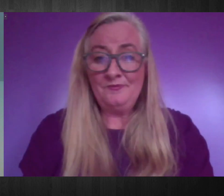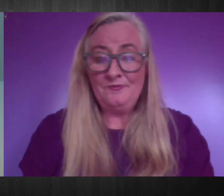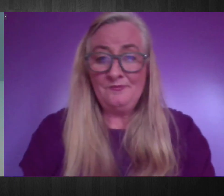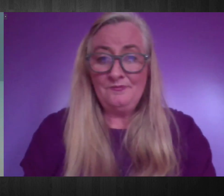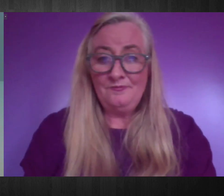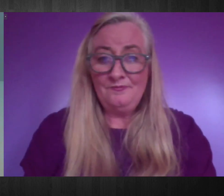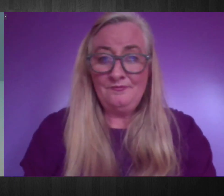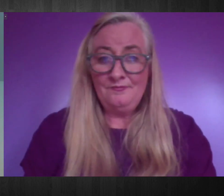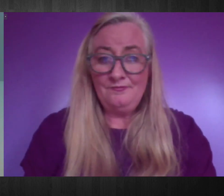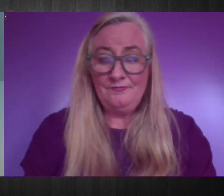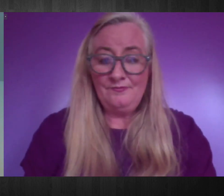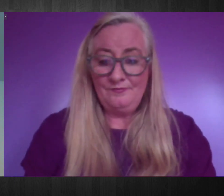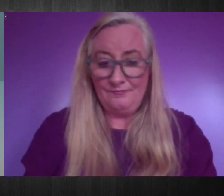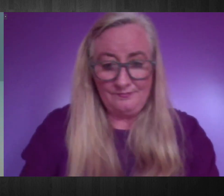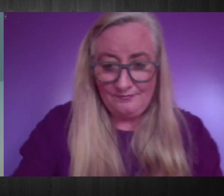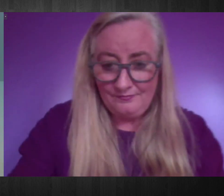Good evening.